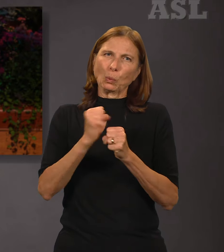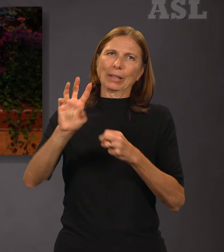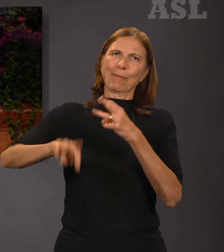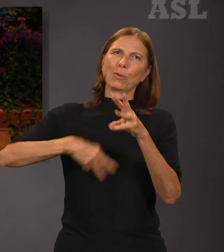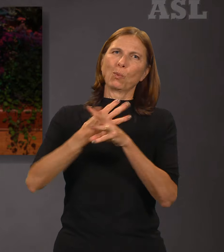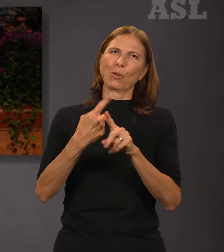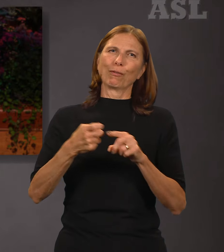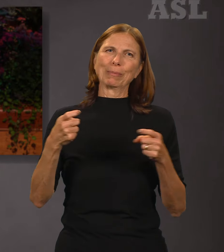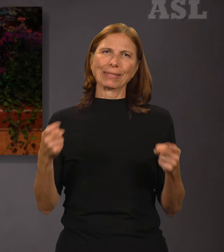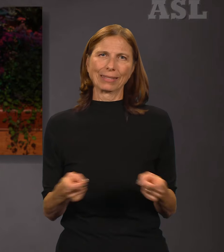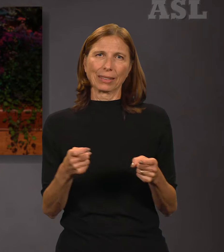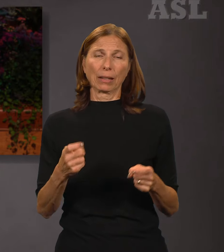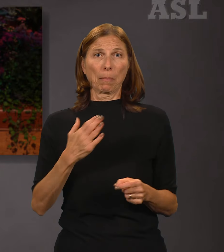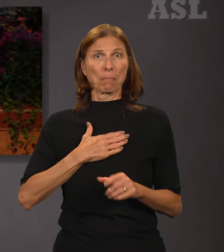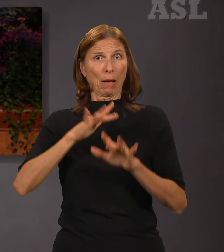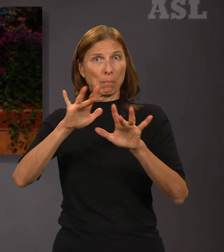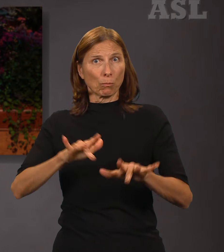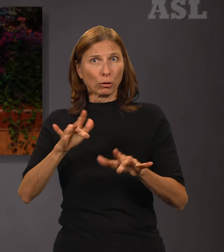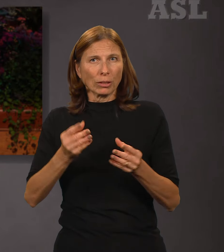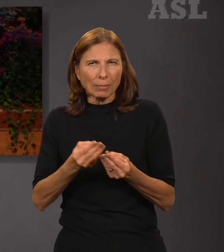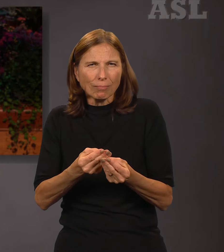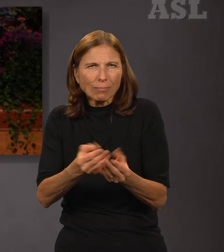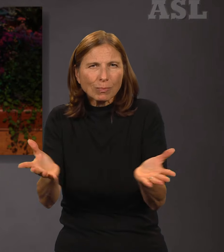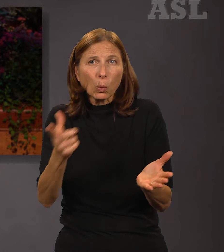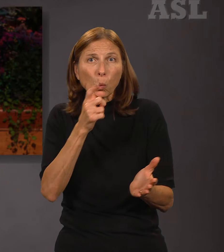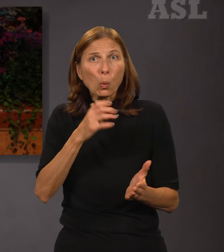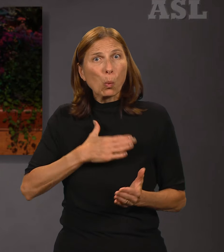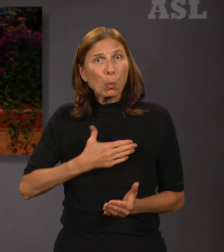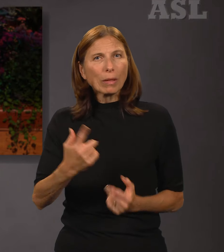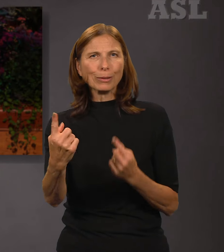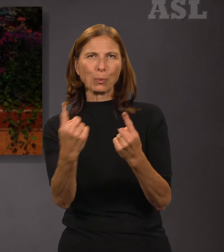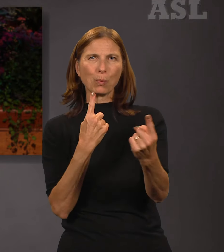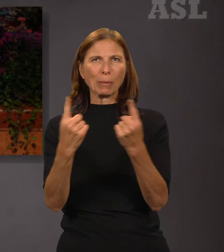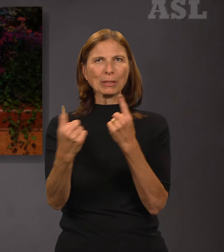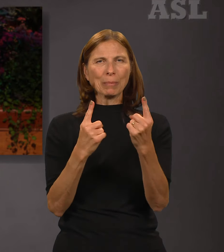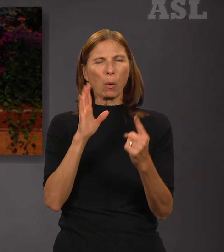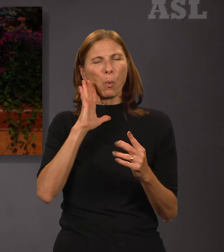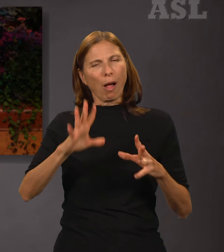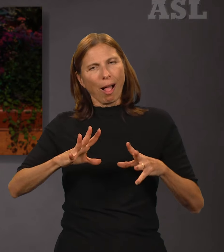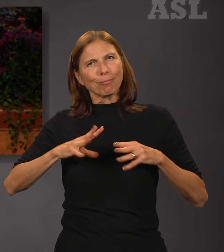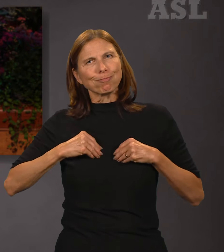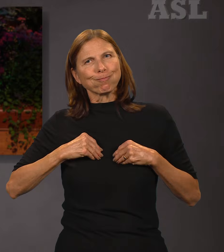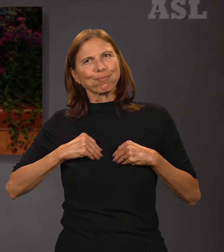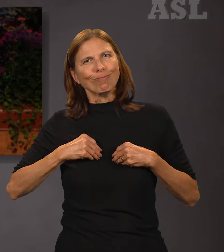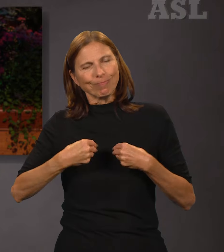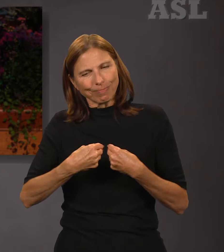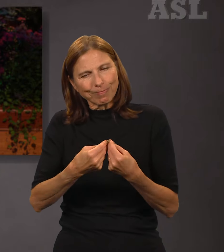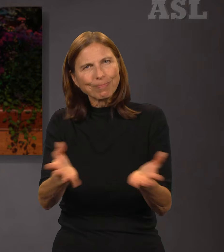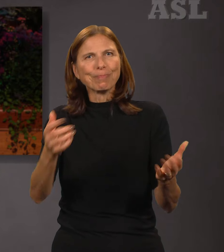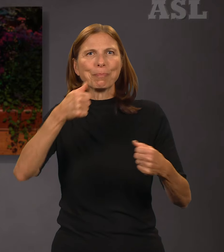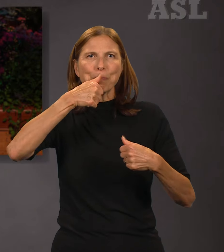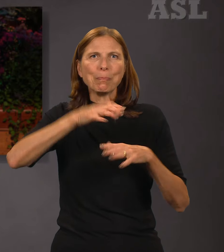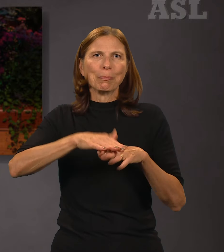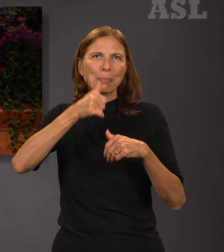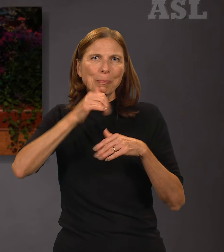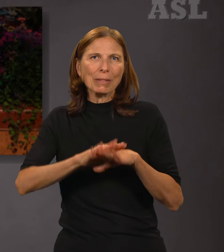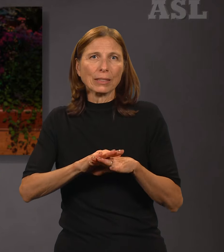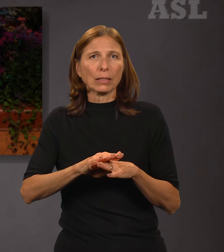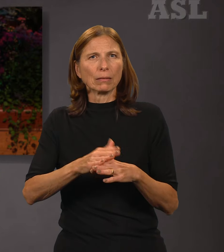of mercy is extended towards you, and whosoever will come, him will I receive. And blessed are those